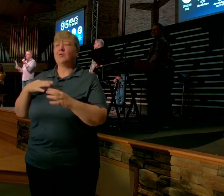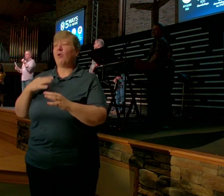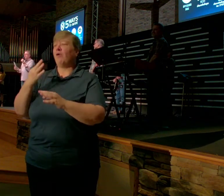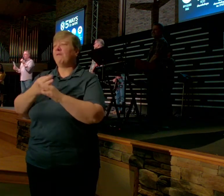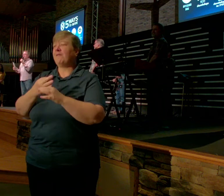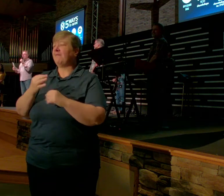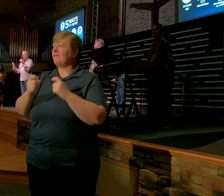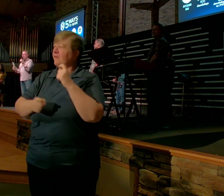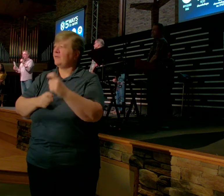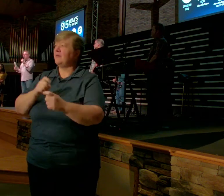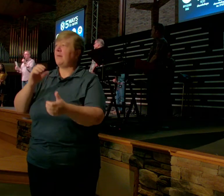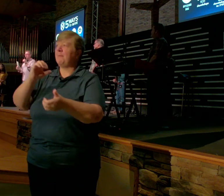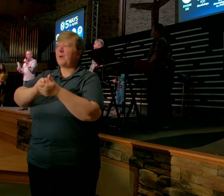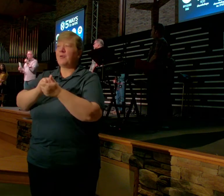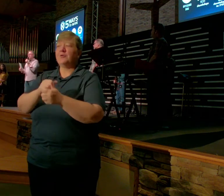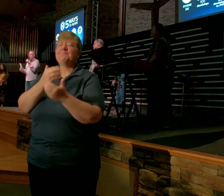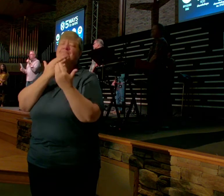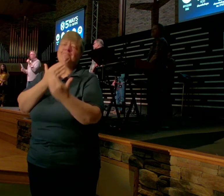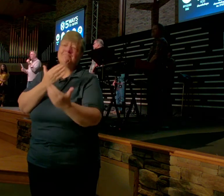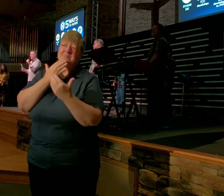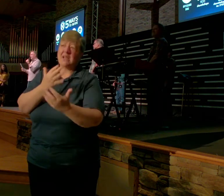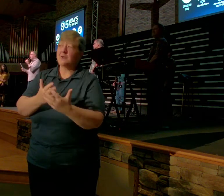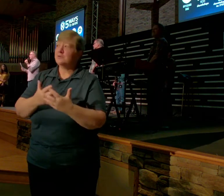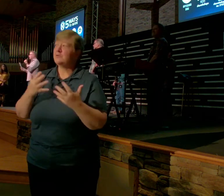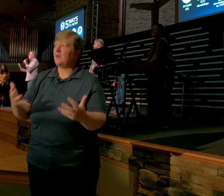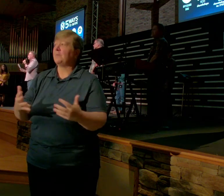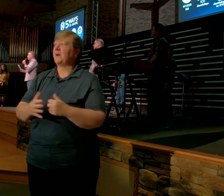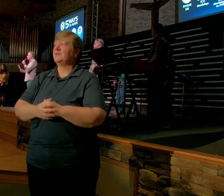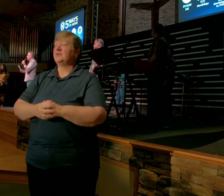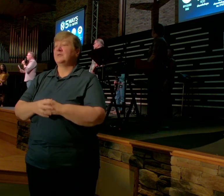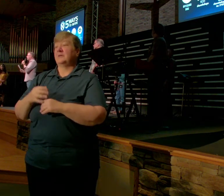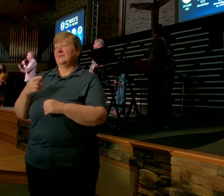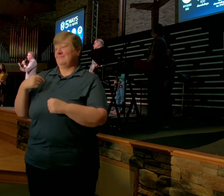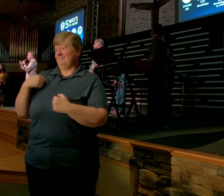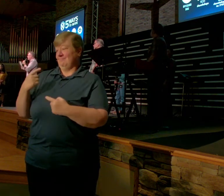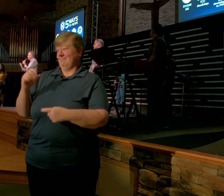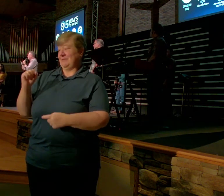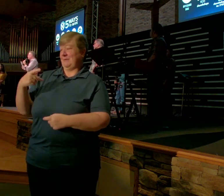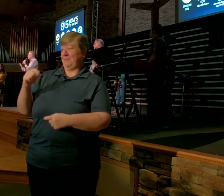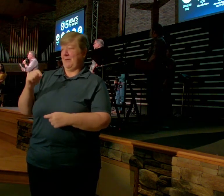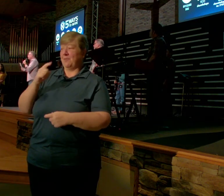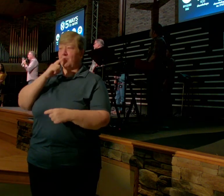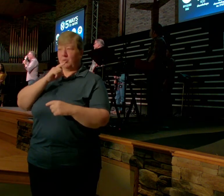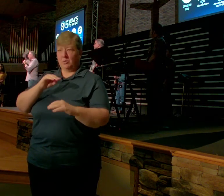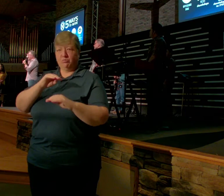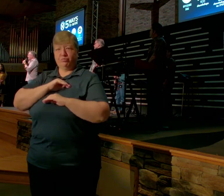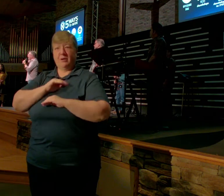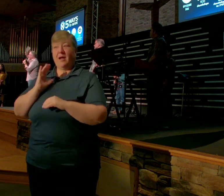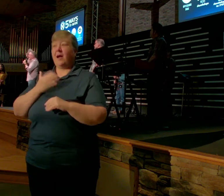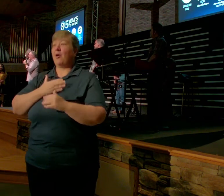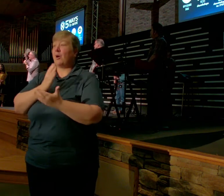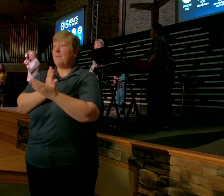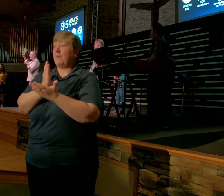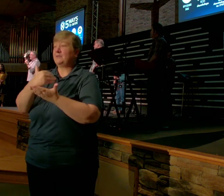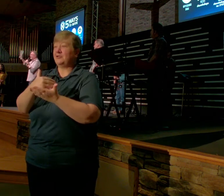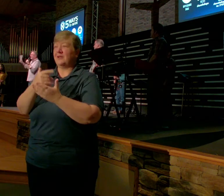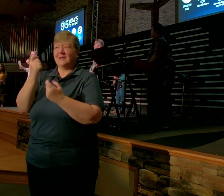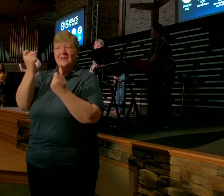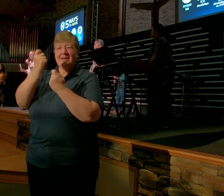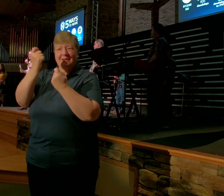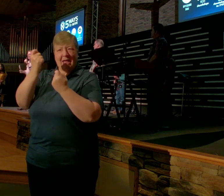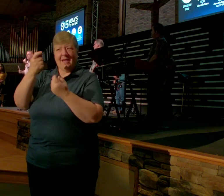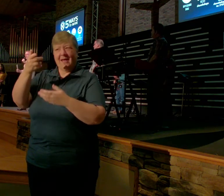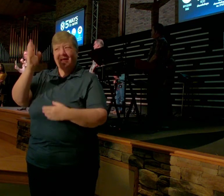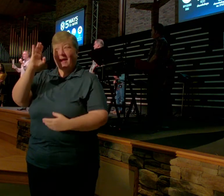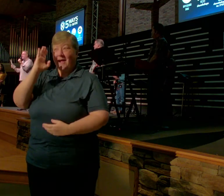partnering with us, thank you so much. As of September, we are meeting our budget. Yay, God. Yay, God.